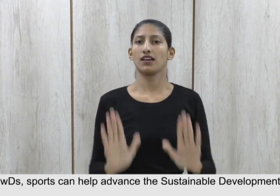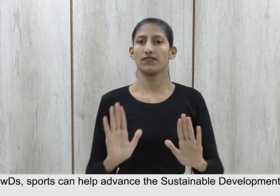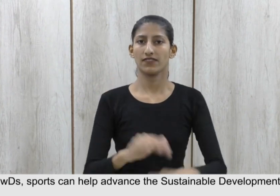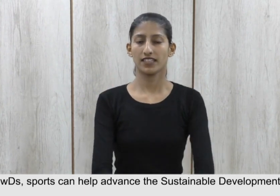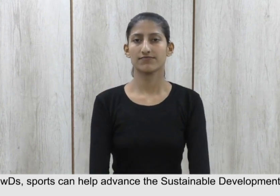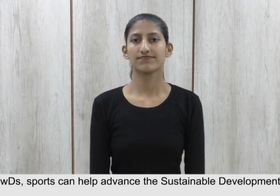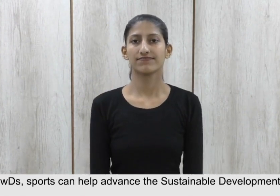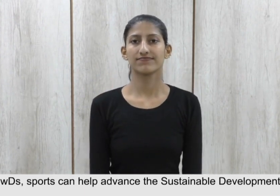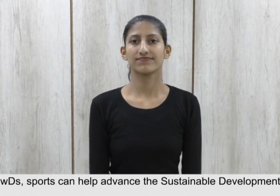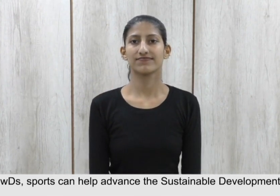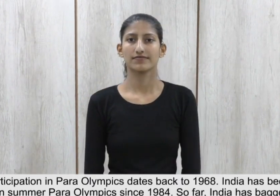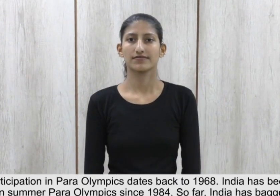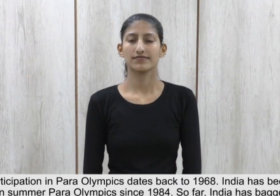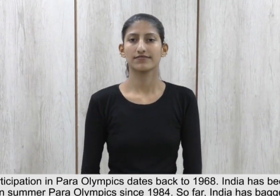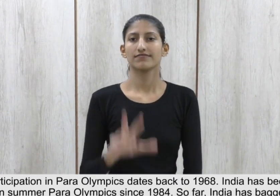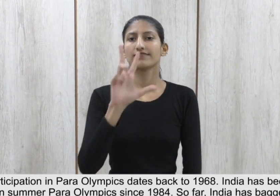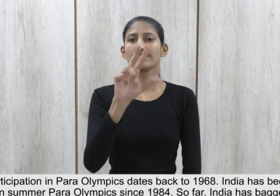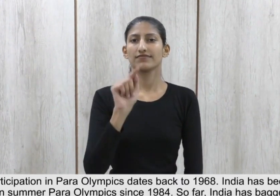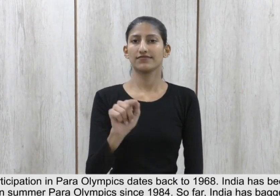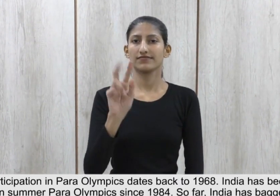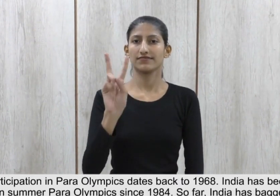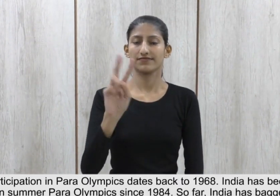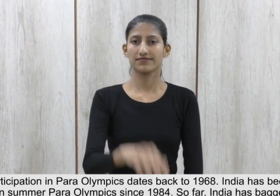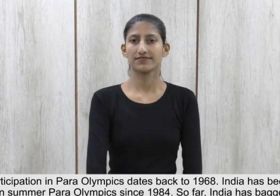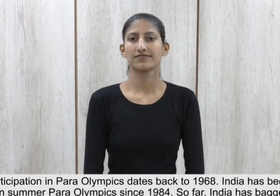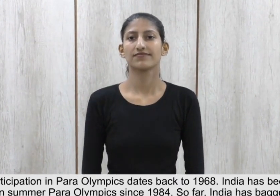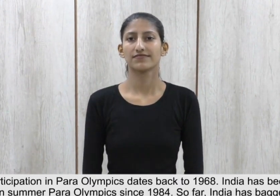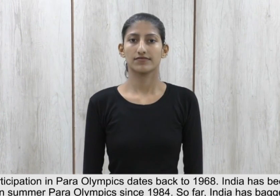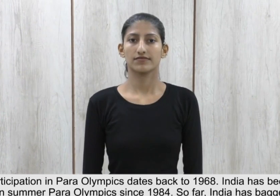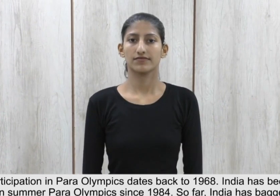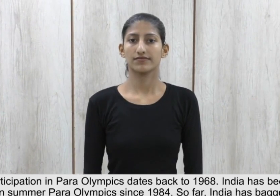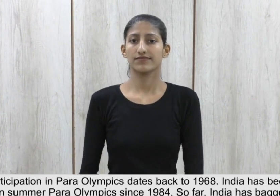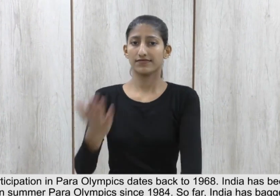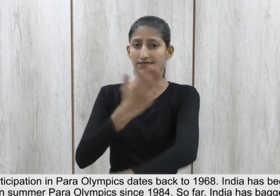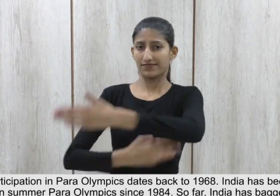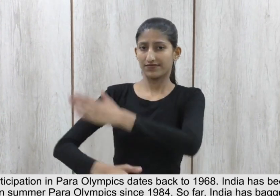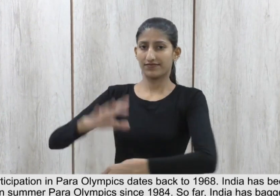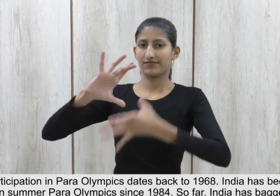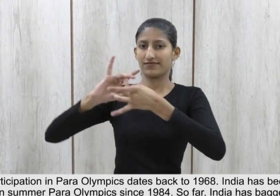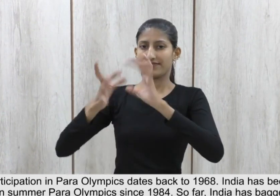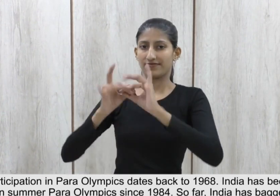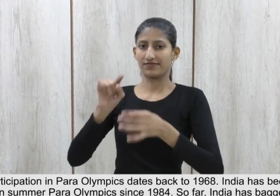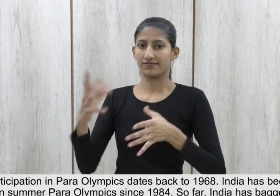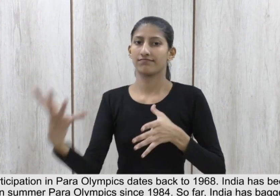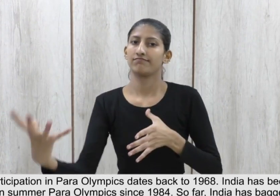Development Goals 8.2 India's participation